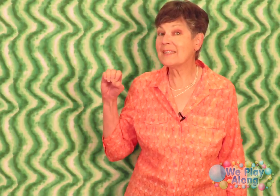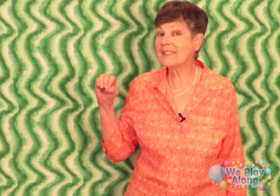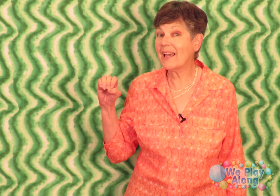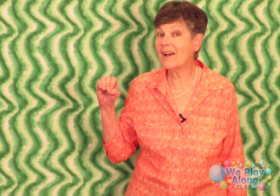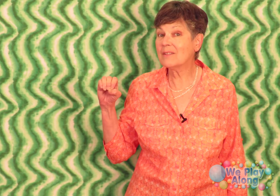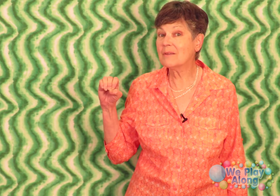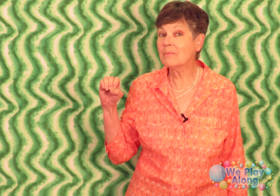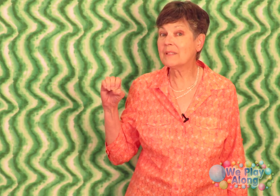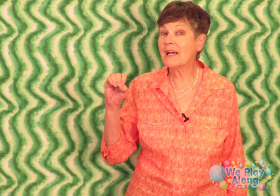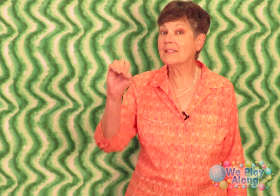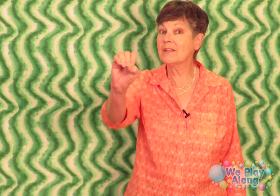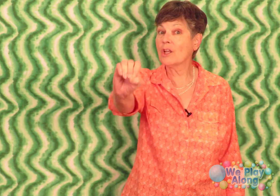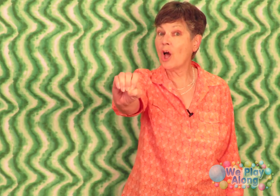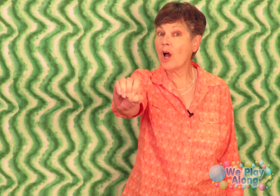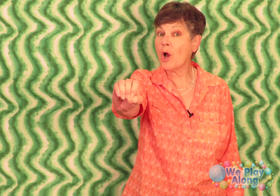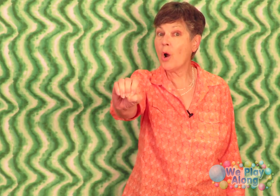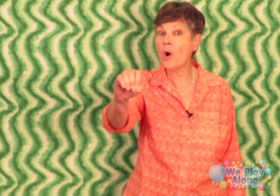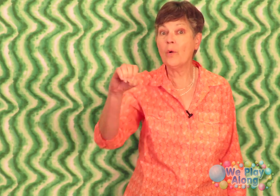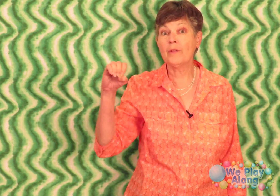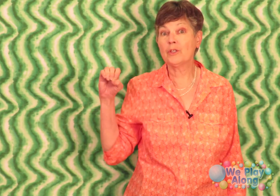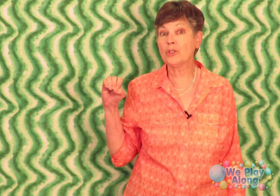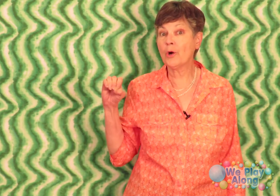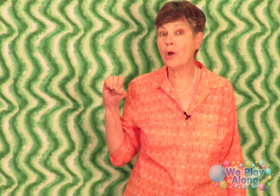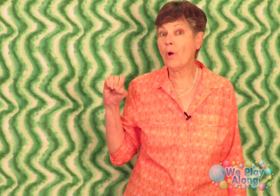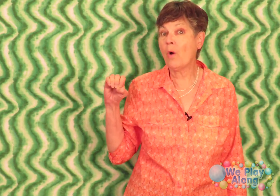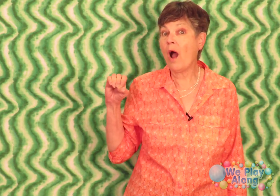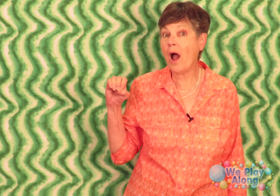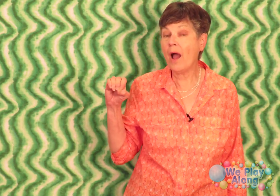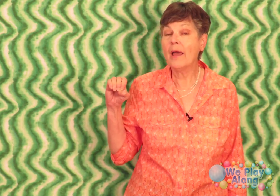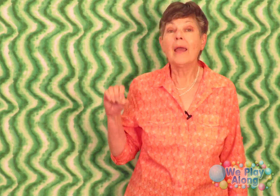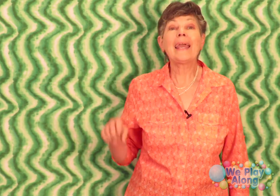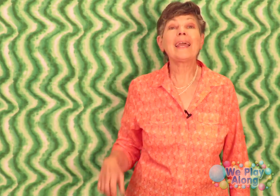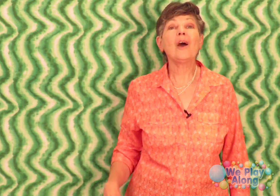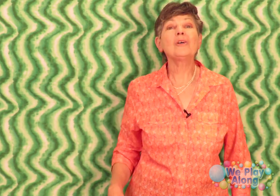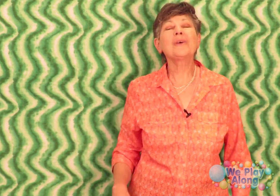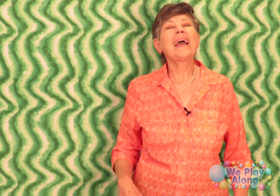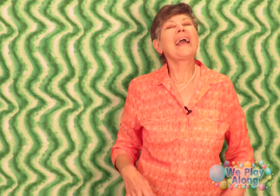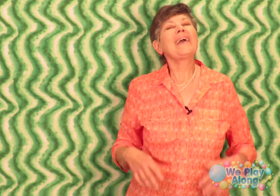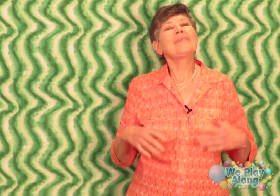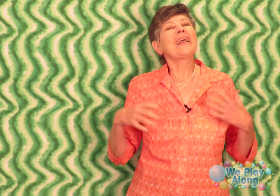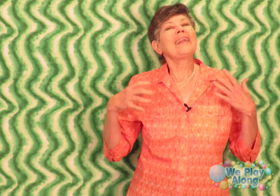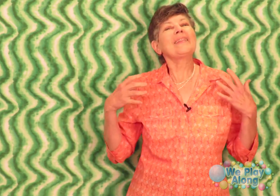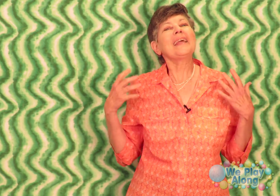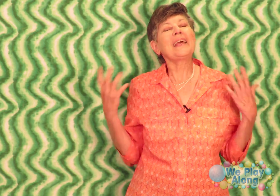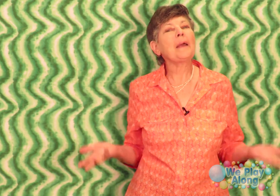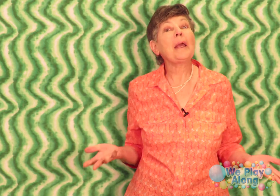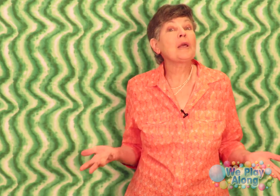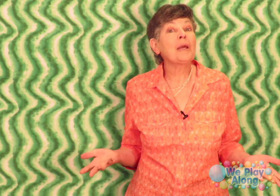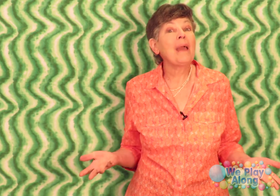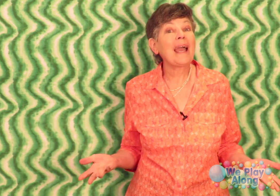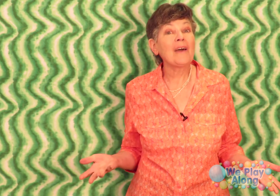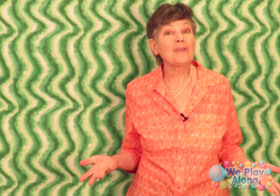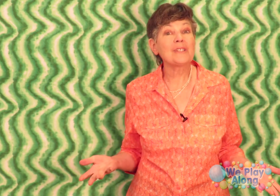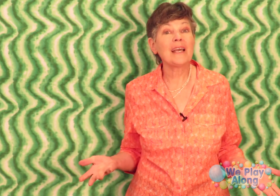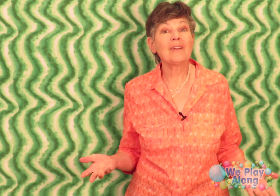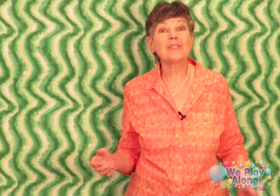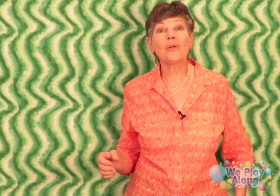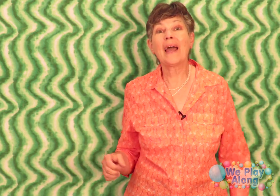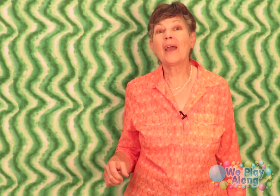sounds besides the long oh and the short oh ah it can also it can make other sounds so like